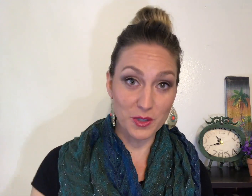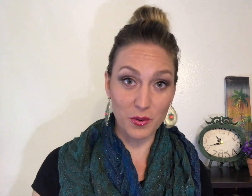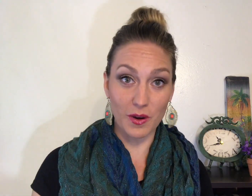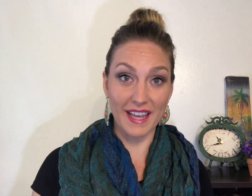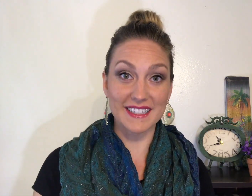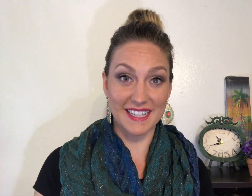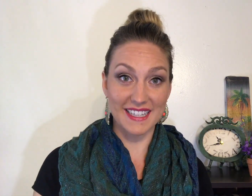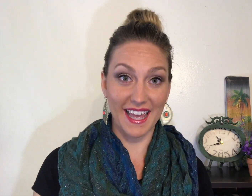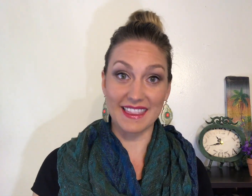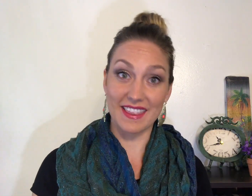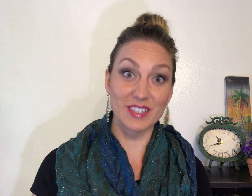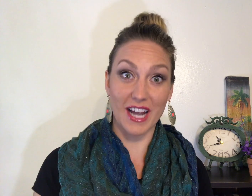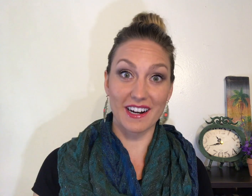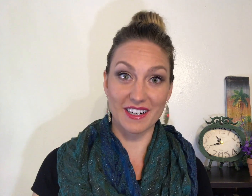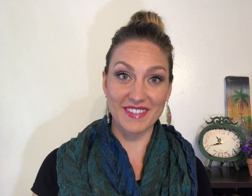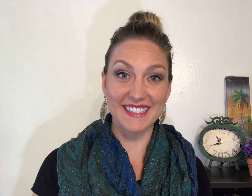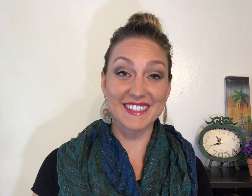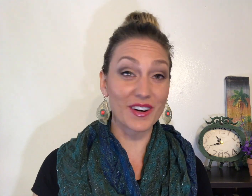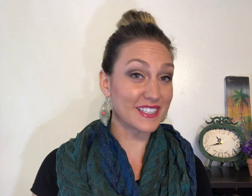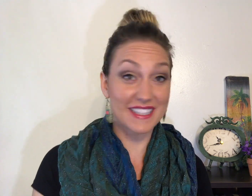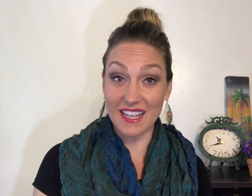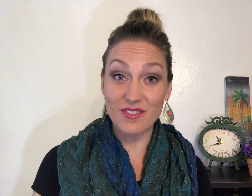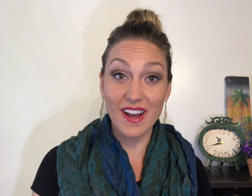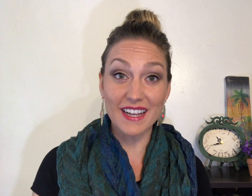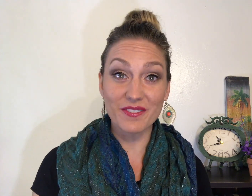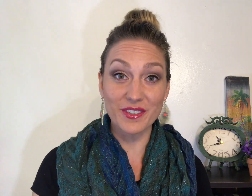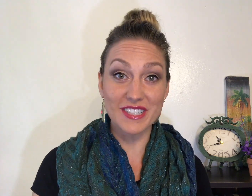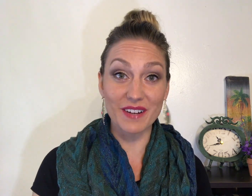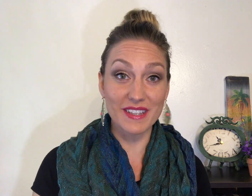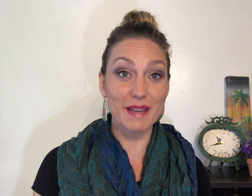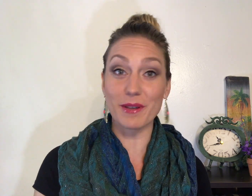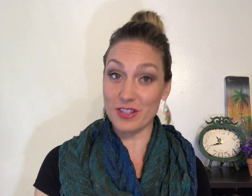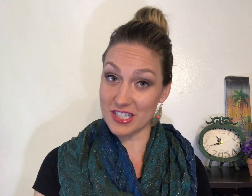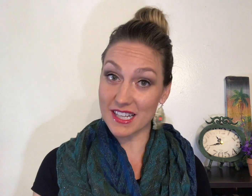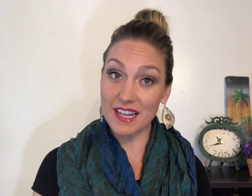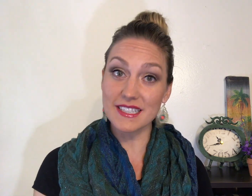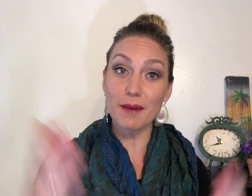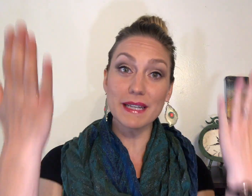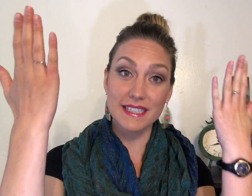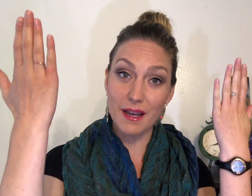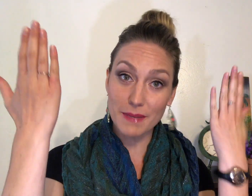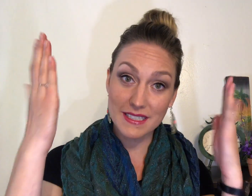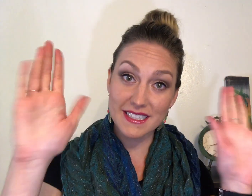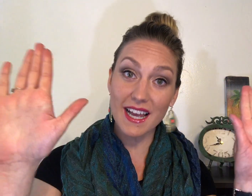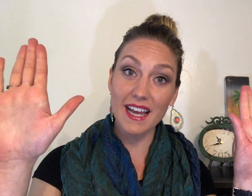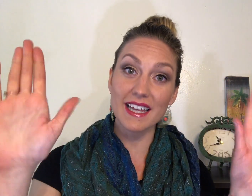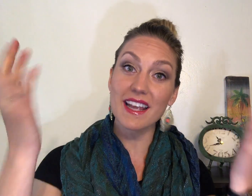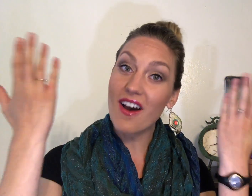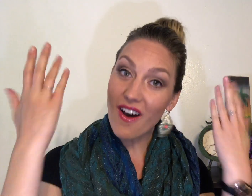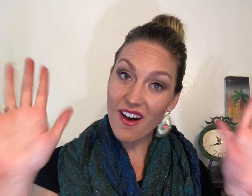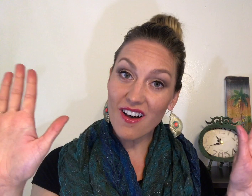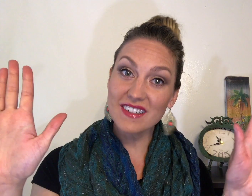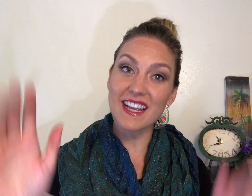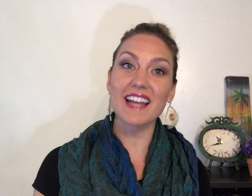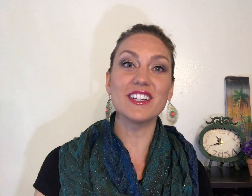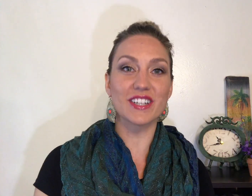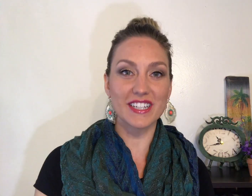a toy to indicate that they're tired of it so it's that's fine if you're done with it but you just gotta tell me tell me done all done good